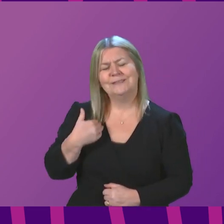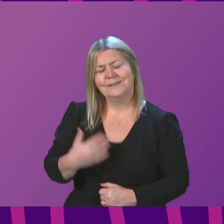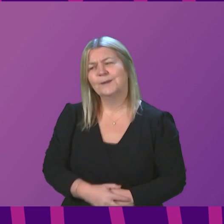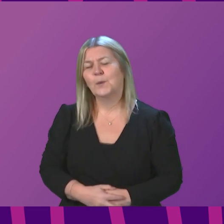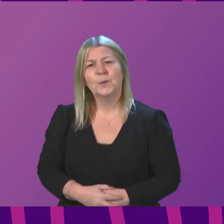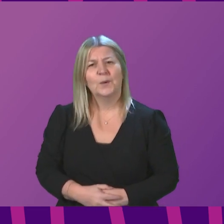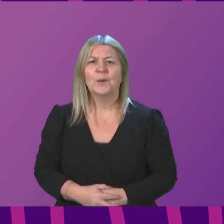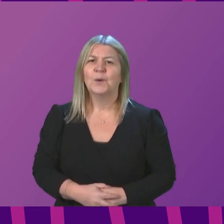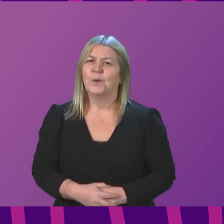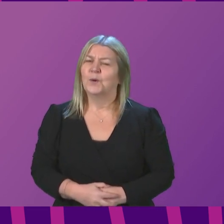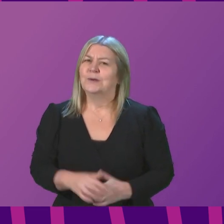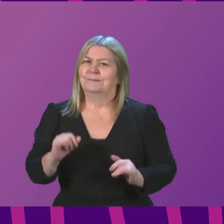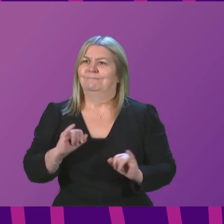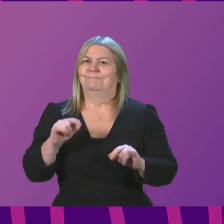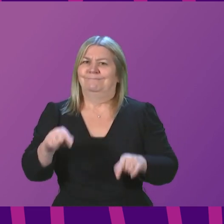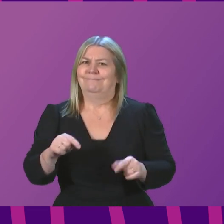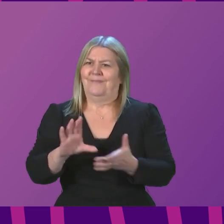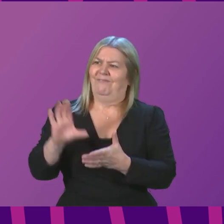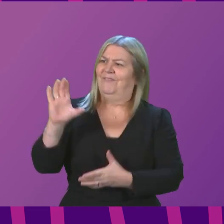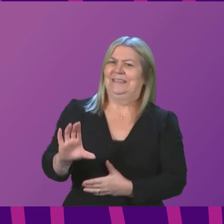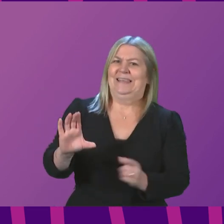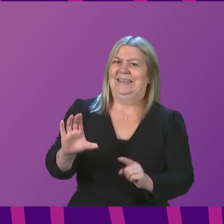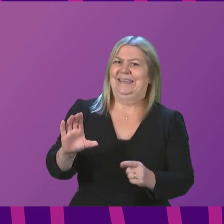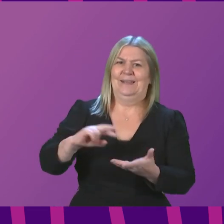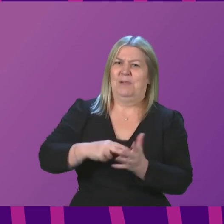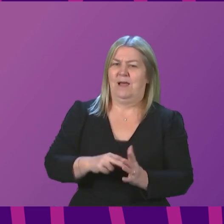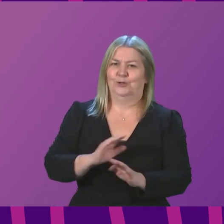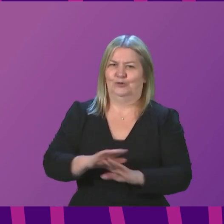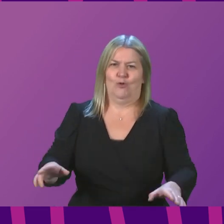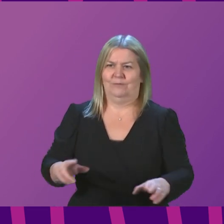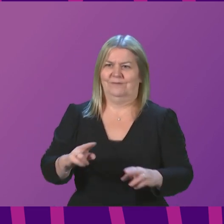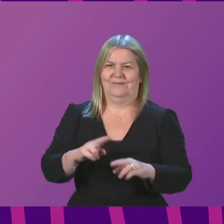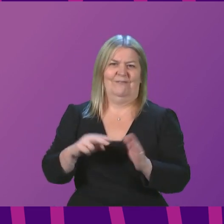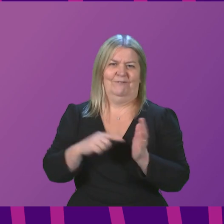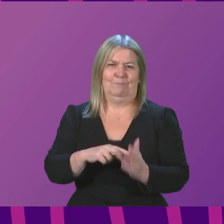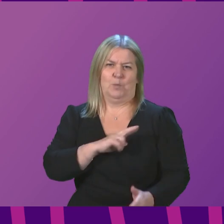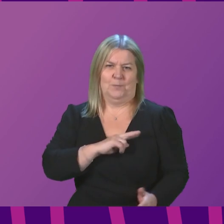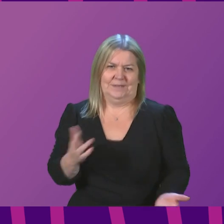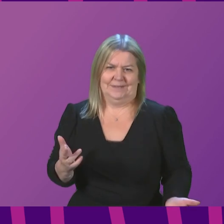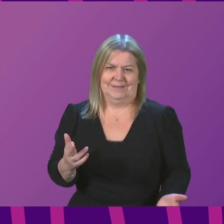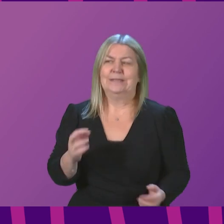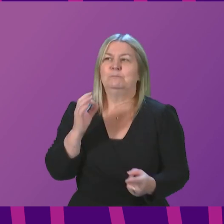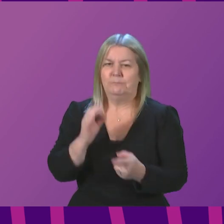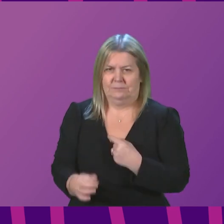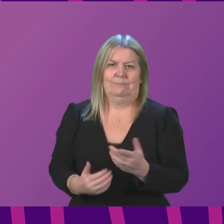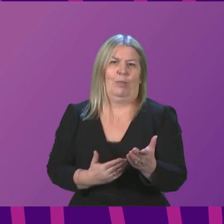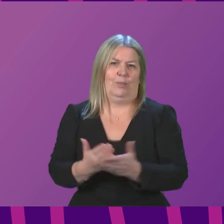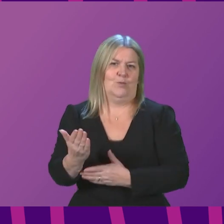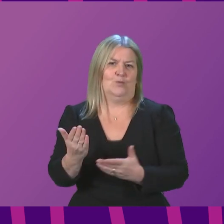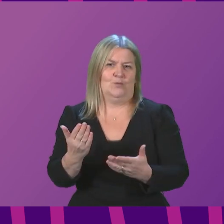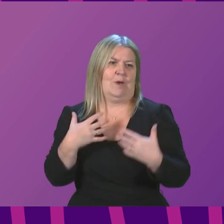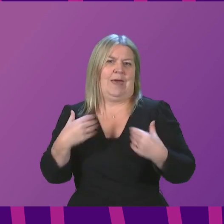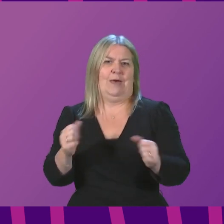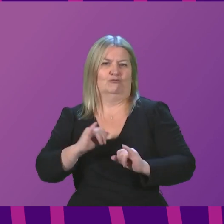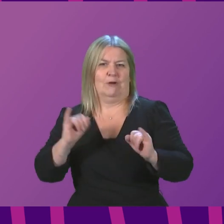Scotland's funding arrangements are simply not fit for purpose, especially during a public health emergency. Whilst I recognise that the Scottish Government is